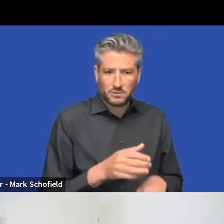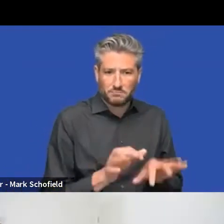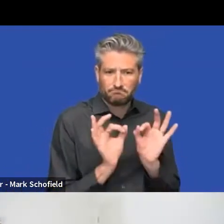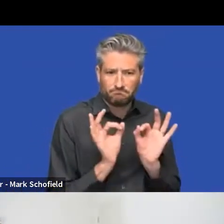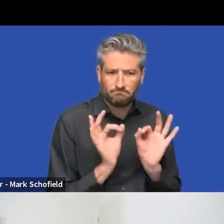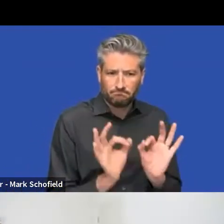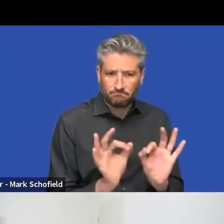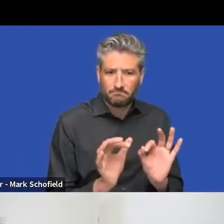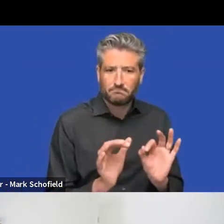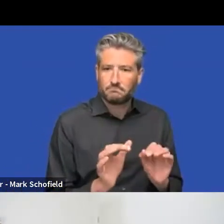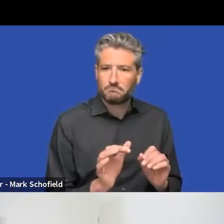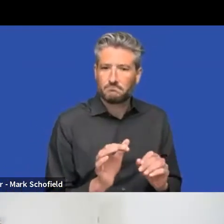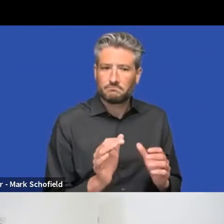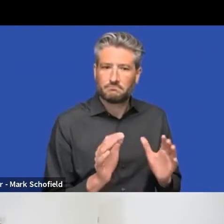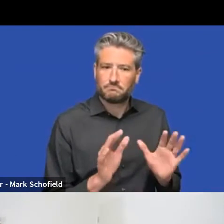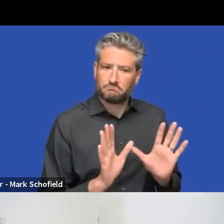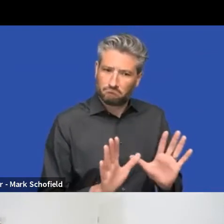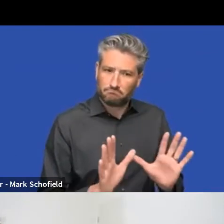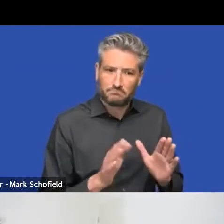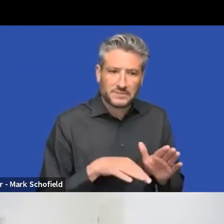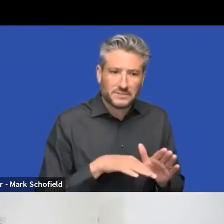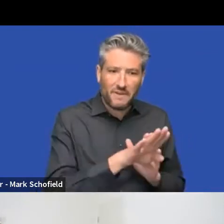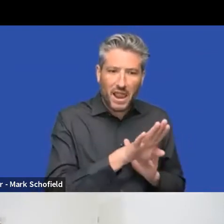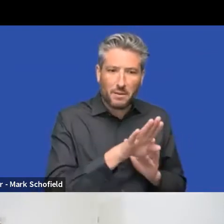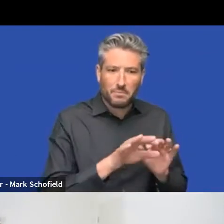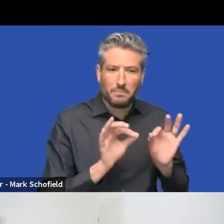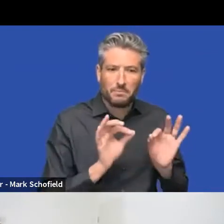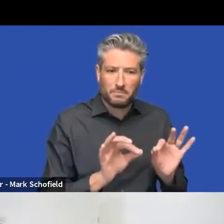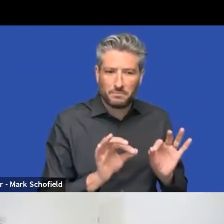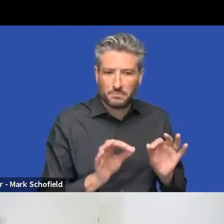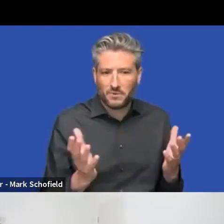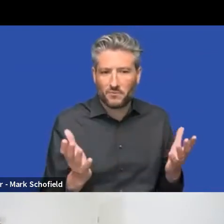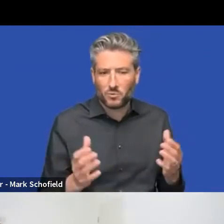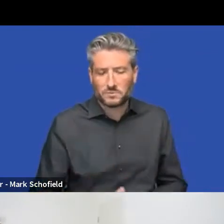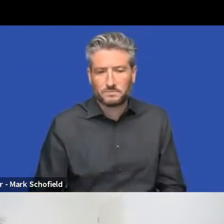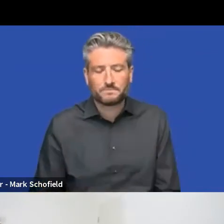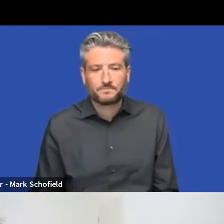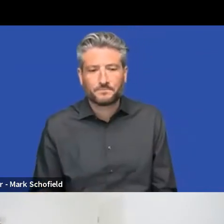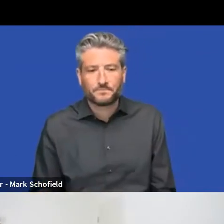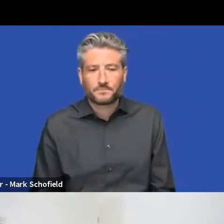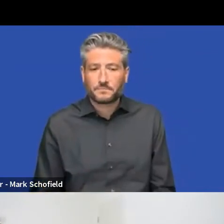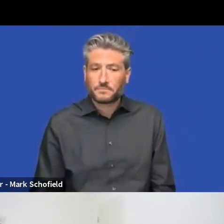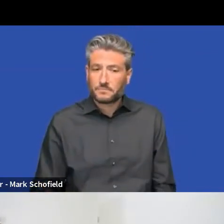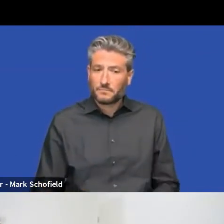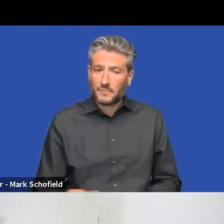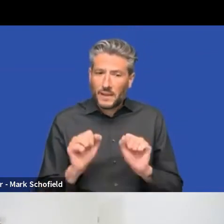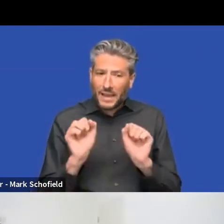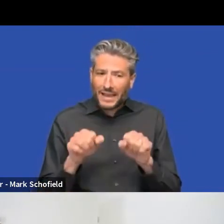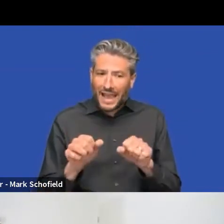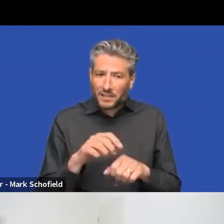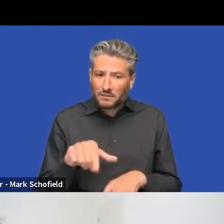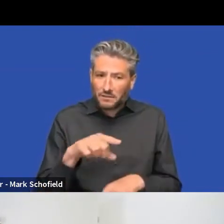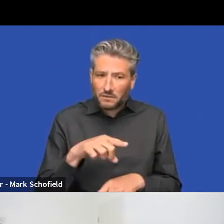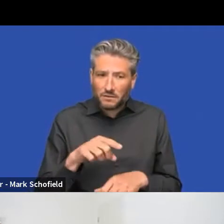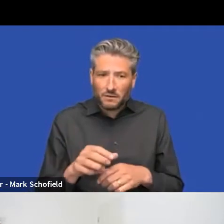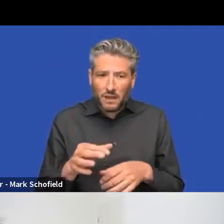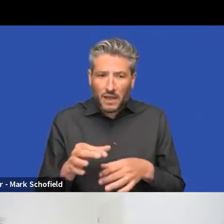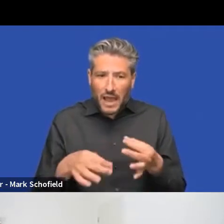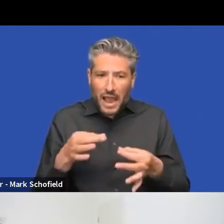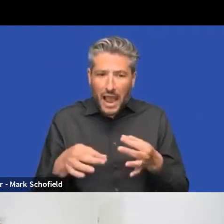it could be, uh, could you tell us some of the things that HQ are doing then, uh, and some of the